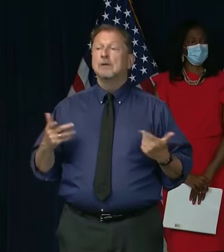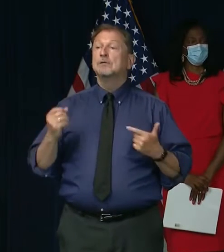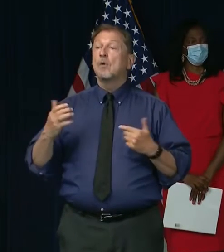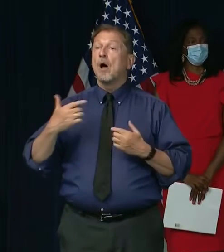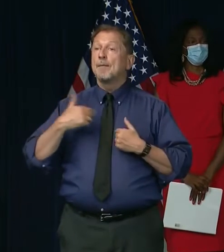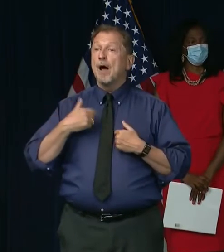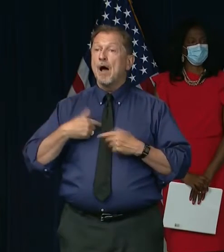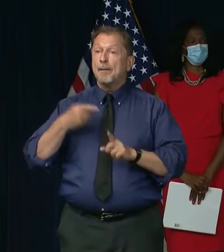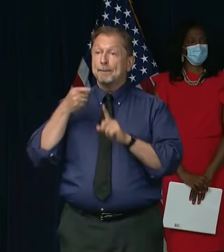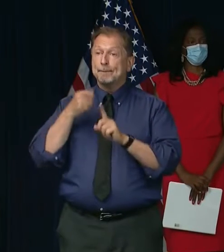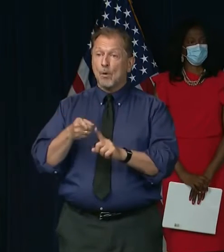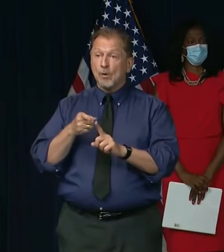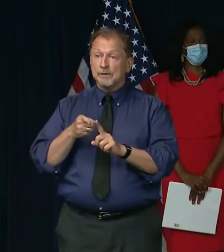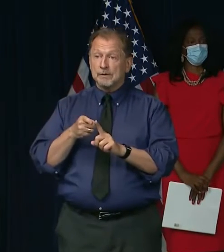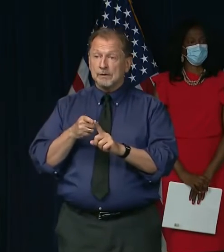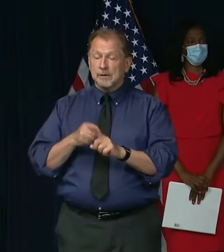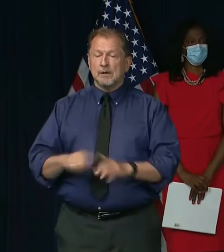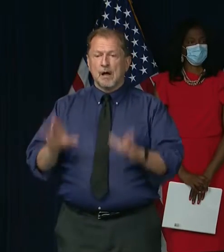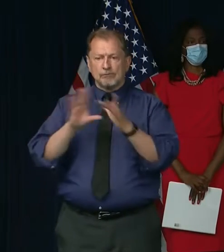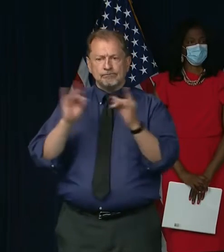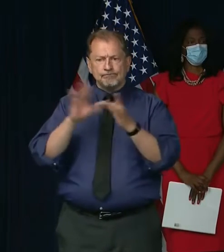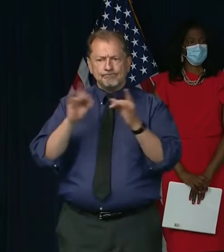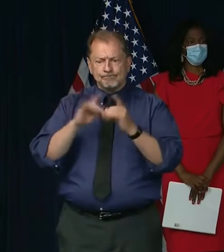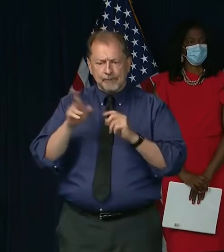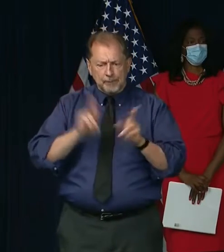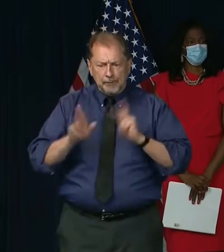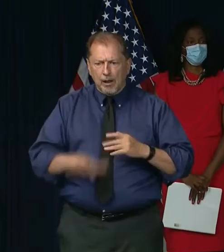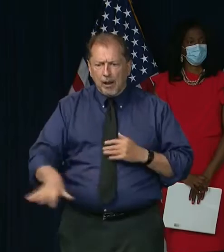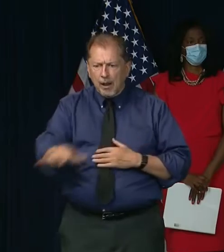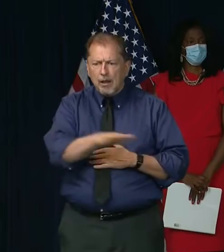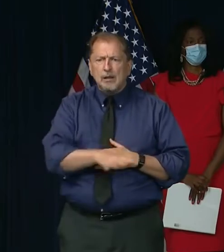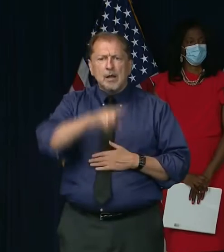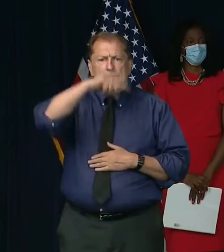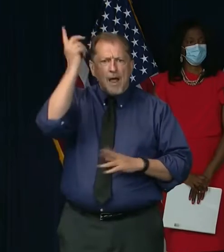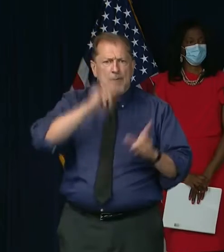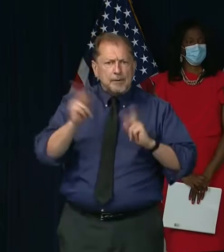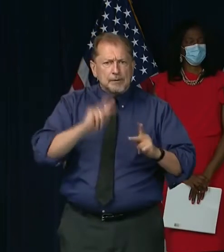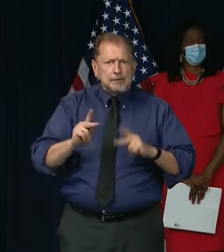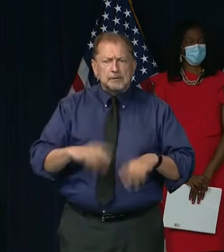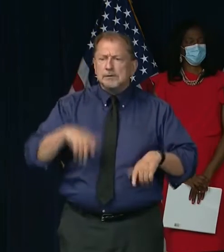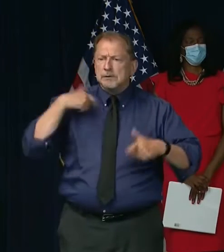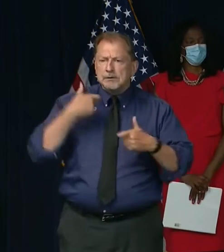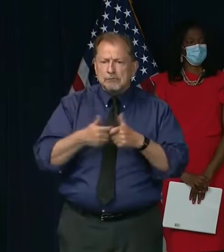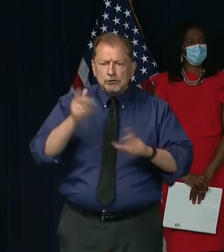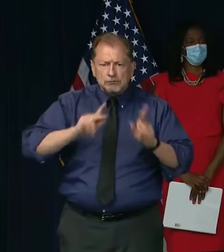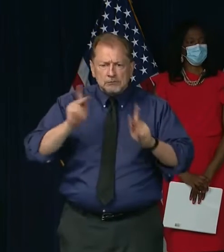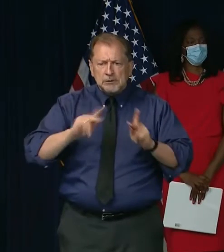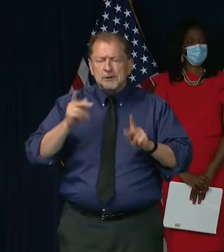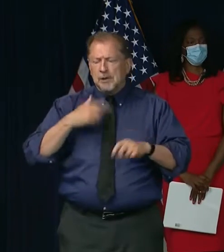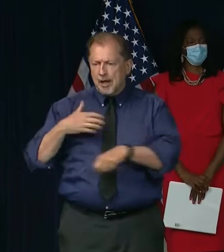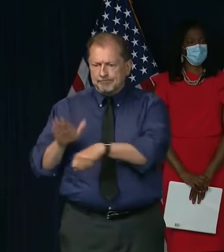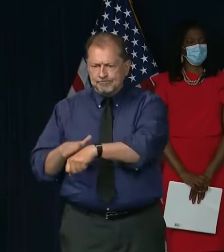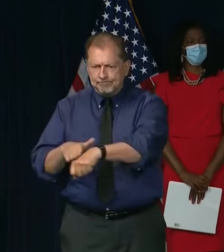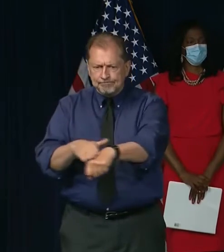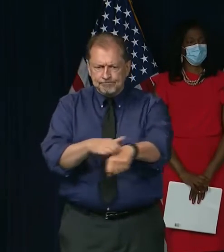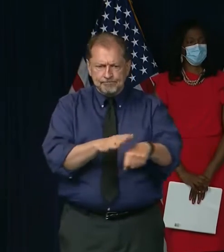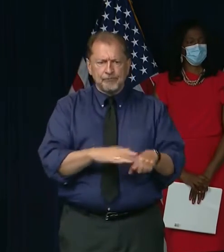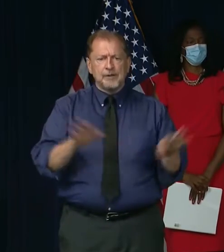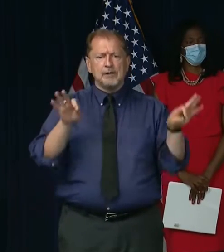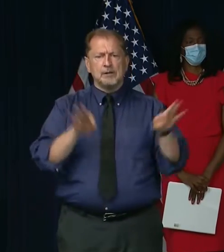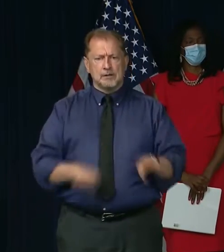is to the black and brown communities right now. It is critical